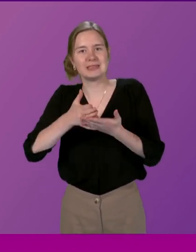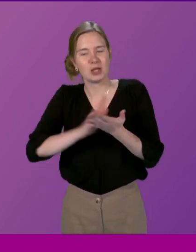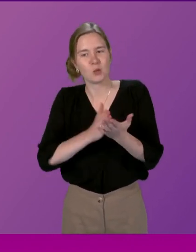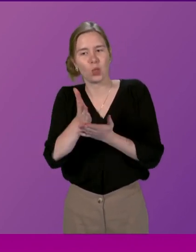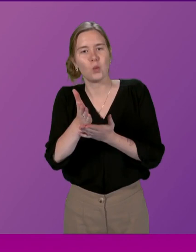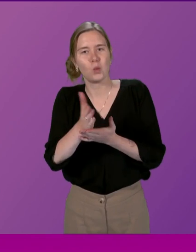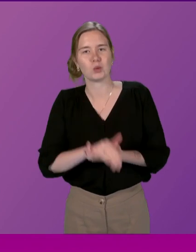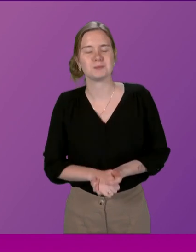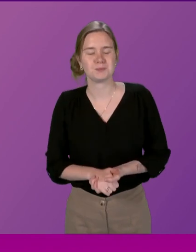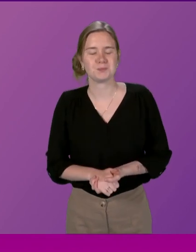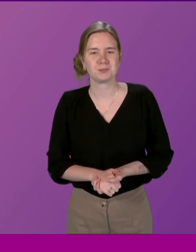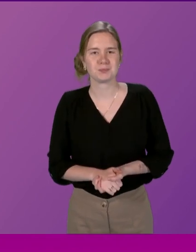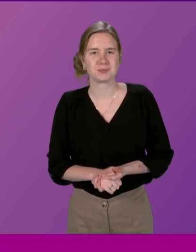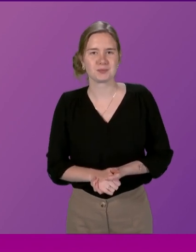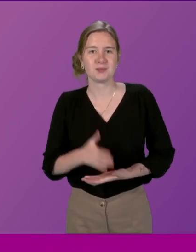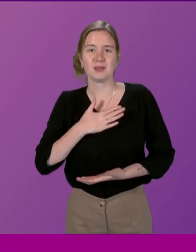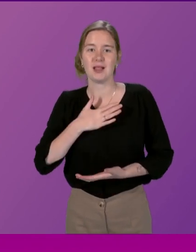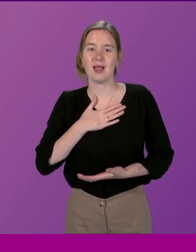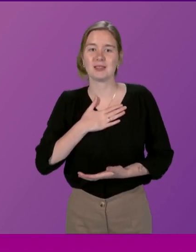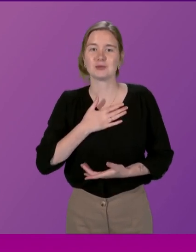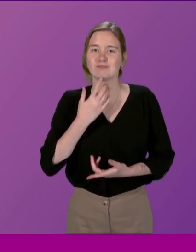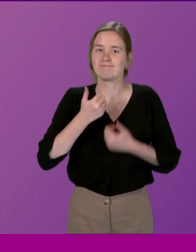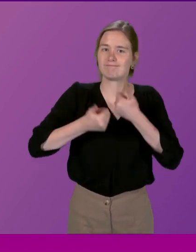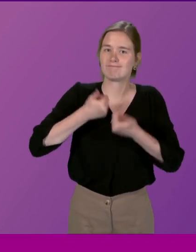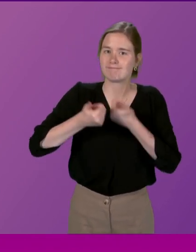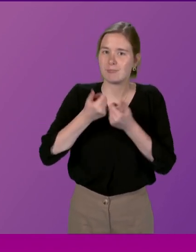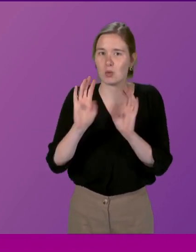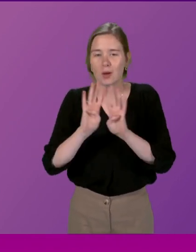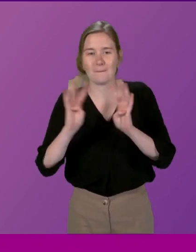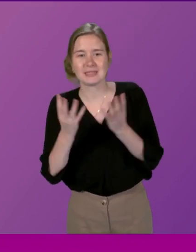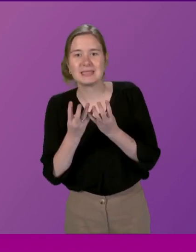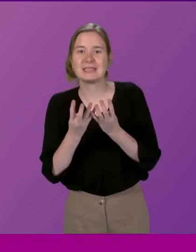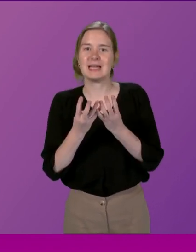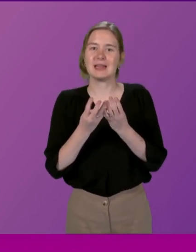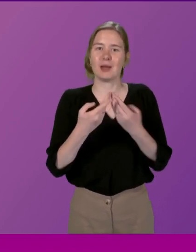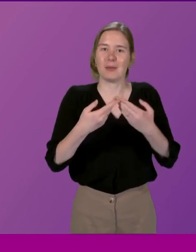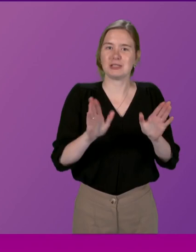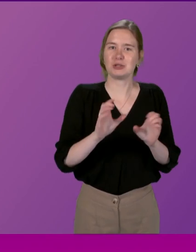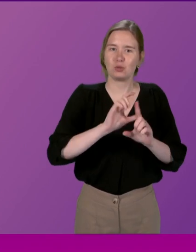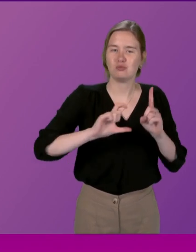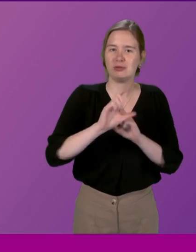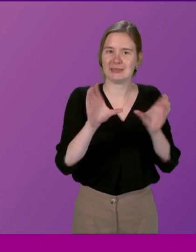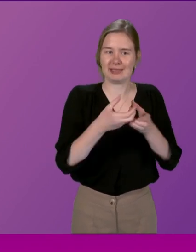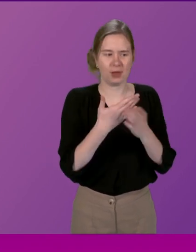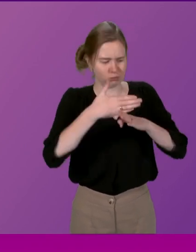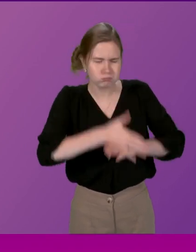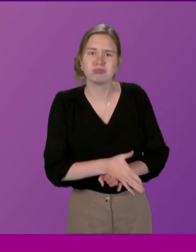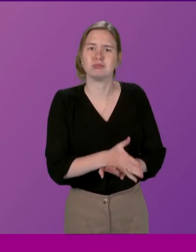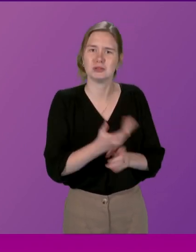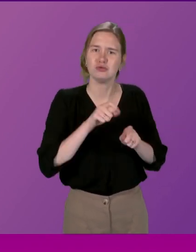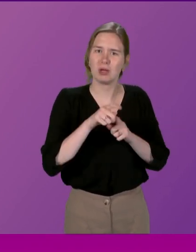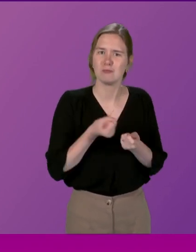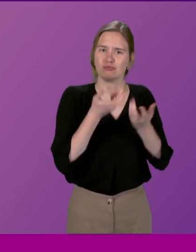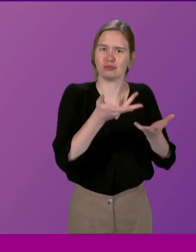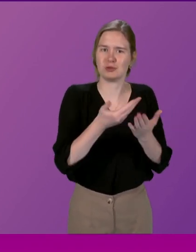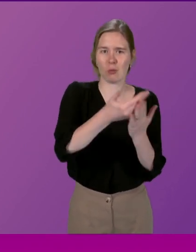we go forward. But I'd like to commend the committee and the participation and communities team for the thorough work that they have undertaken to produce